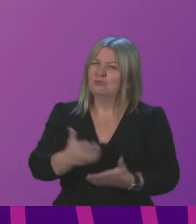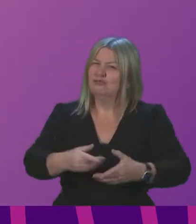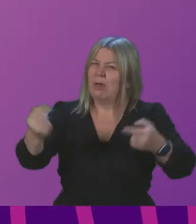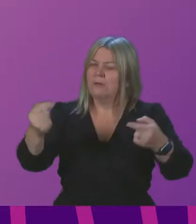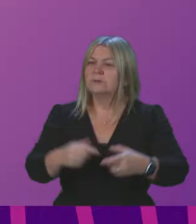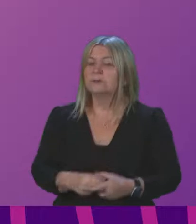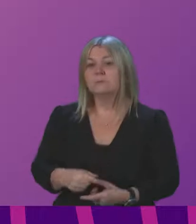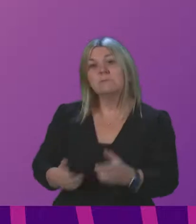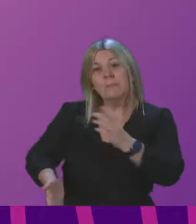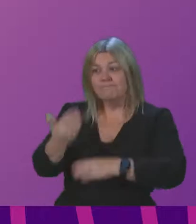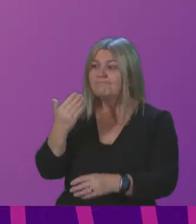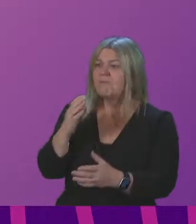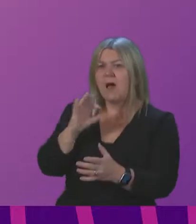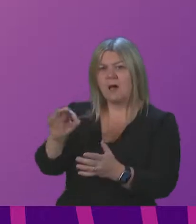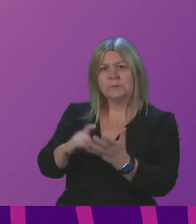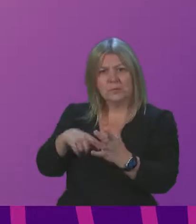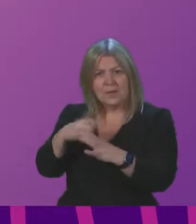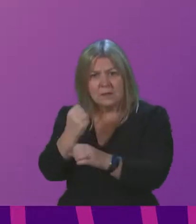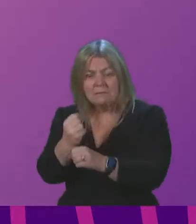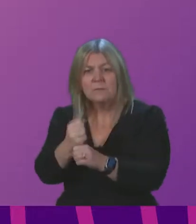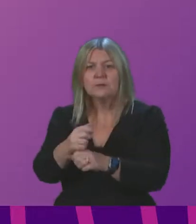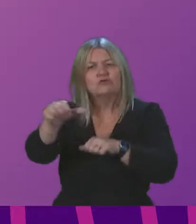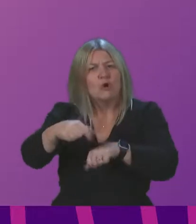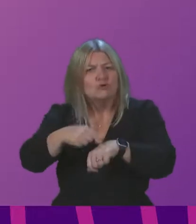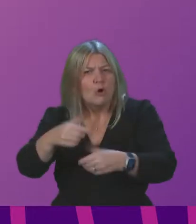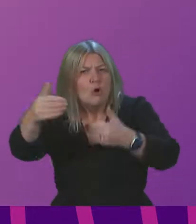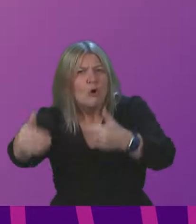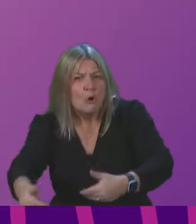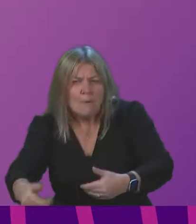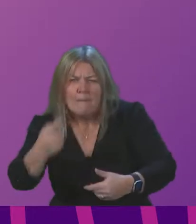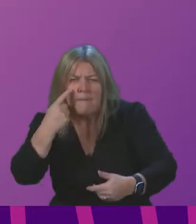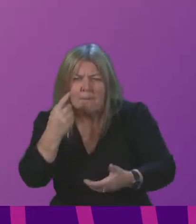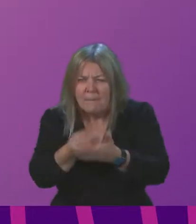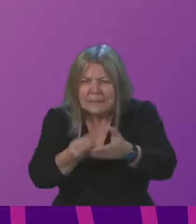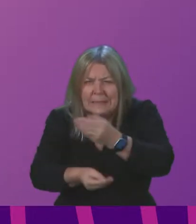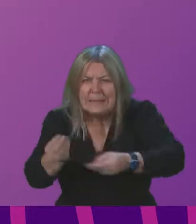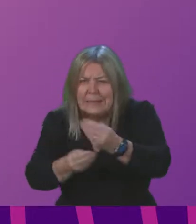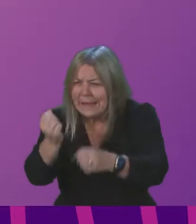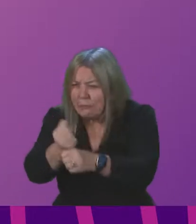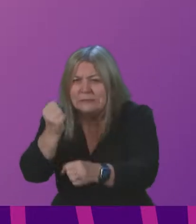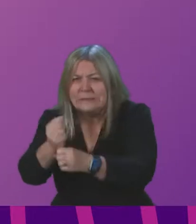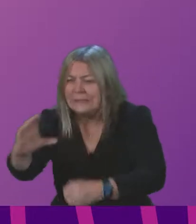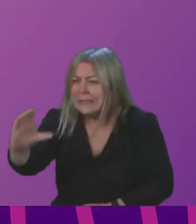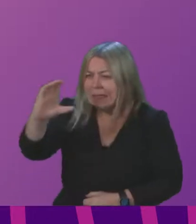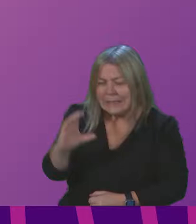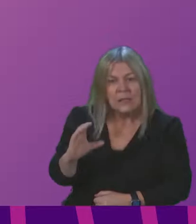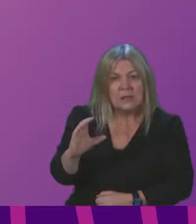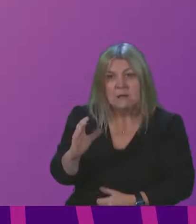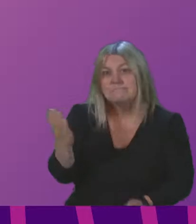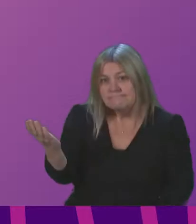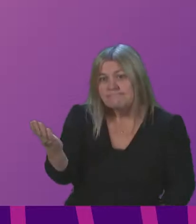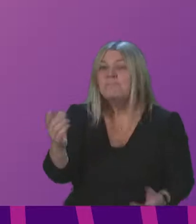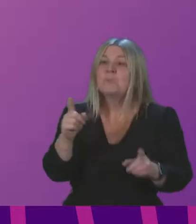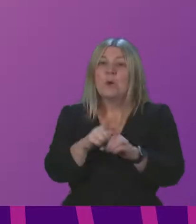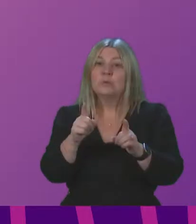UK Government to commit to a funding guarantee if the fiscal situation rapidly develops. Longer term, we have called on both governments to examine whether funding